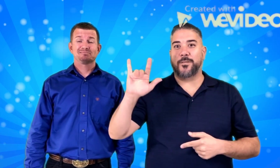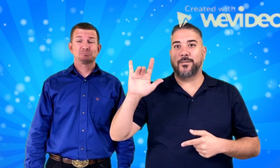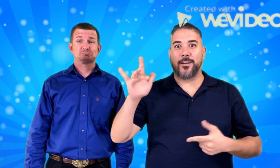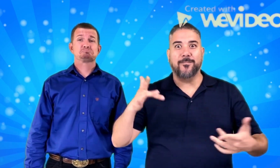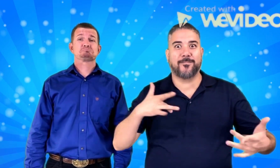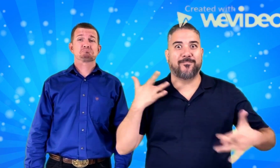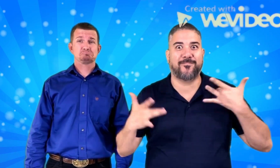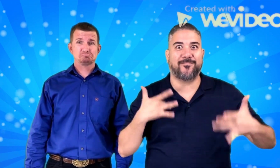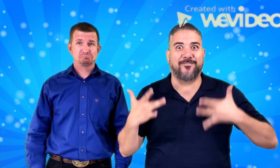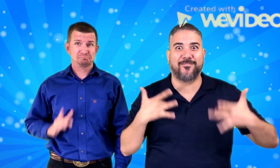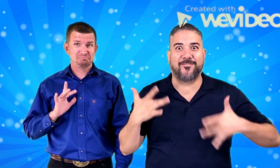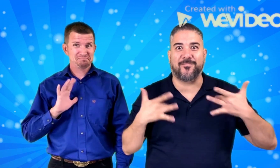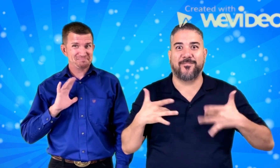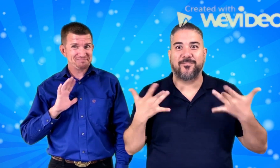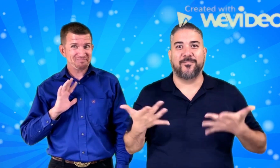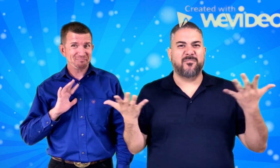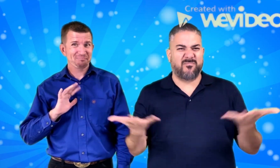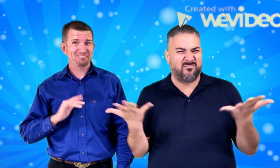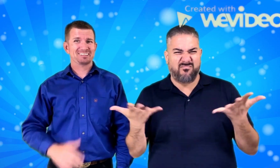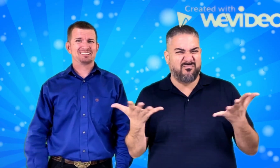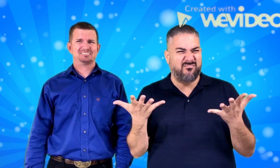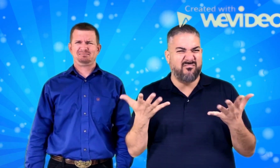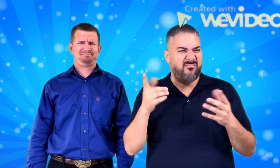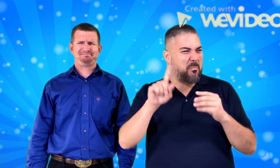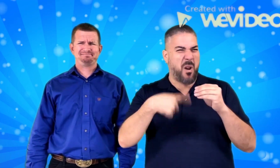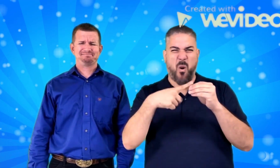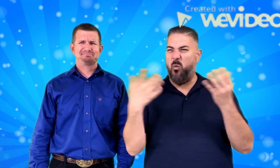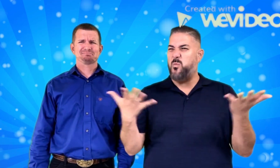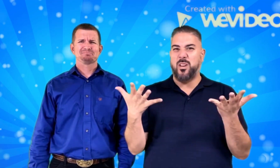What is Deaf Awareness Week exactly? Jonas will go ahead and elaborate.